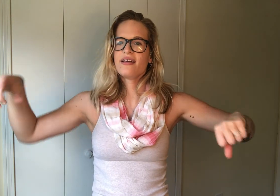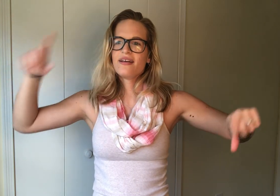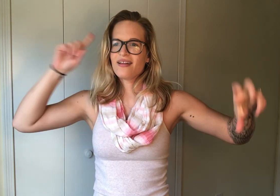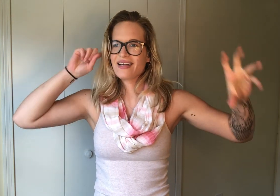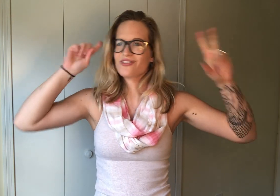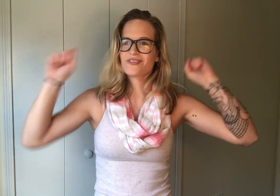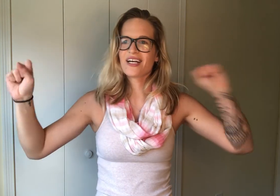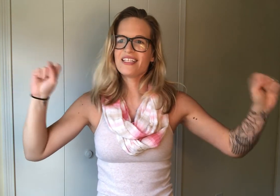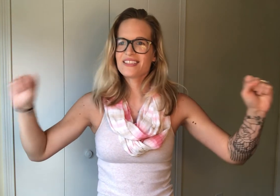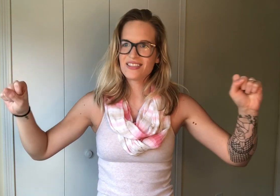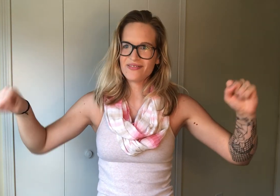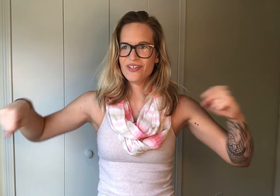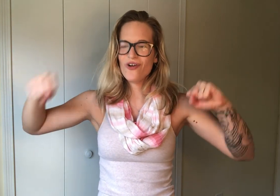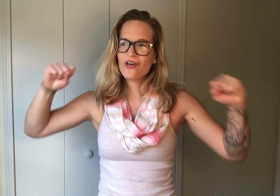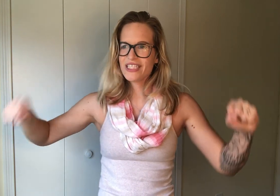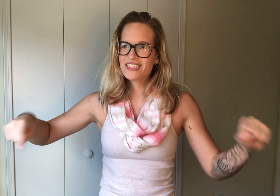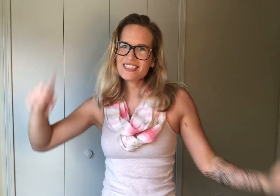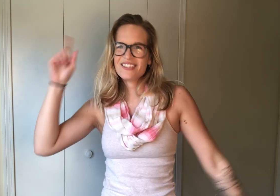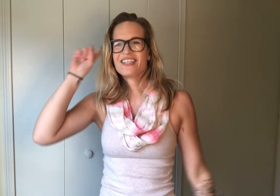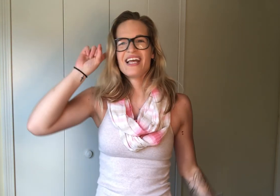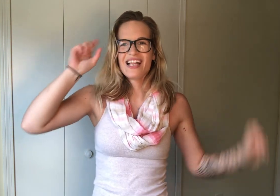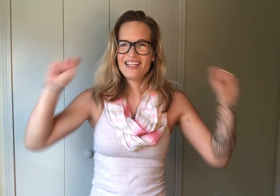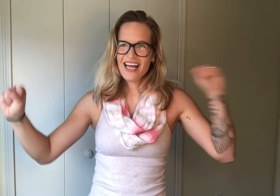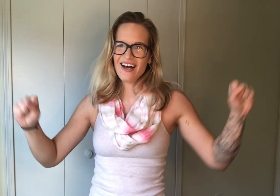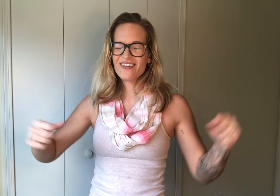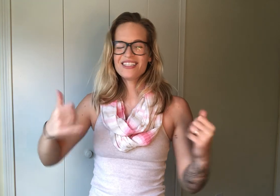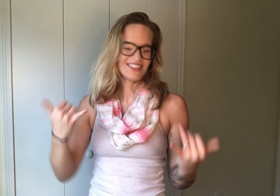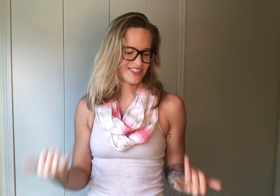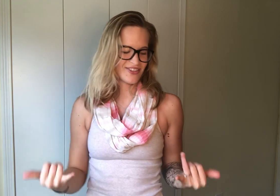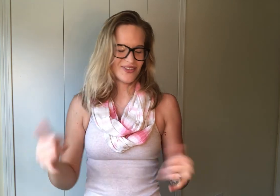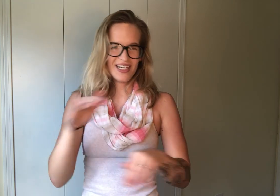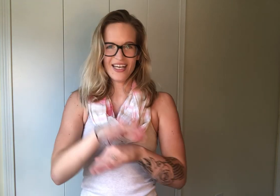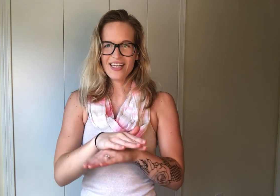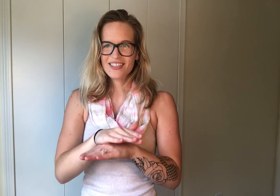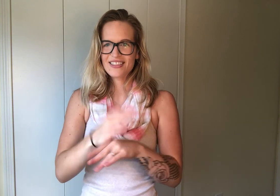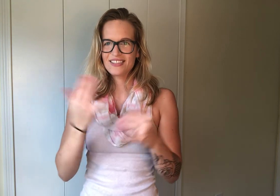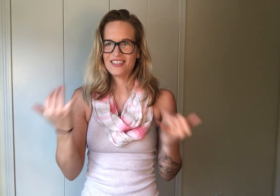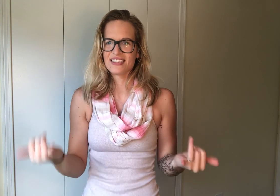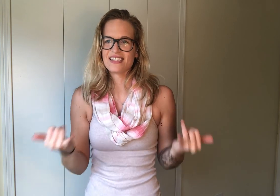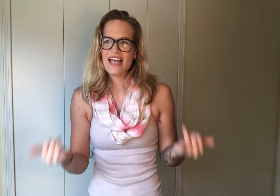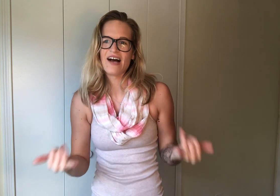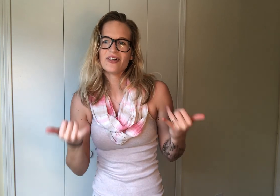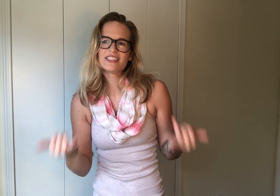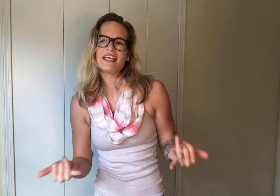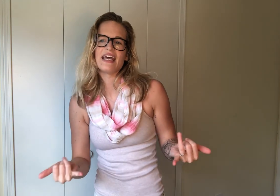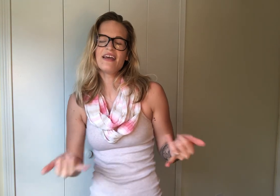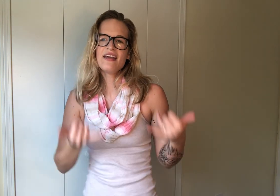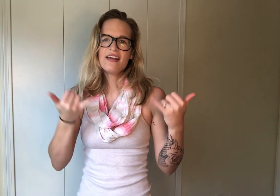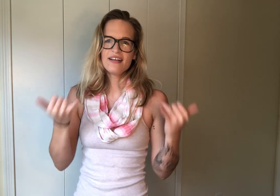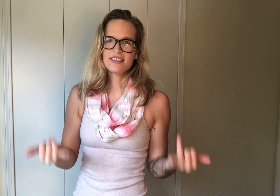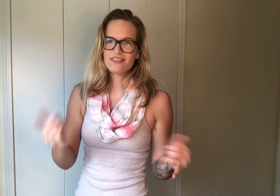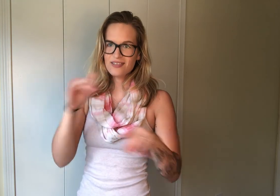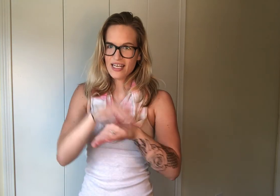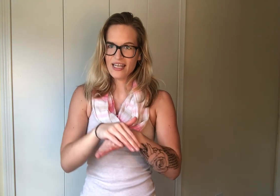like a ruckus of noise, loud, tonight, this is now or today, tonight,